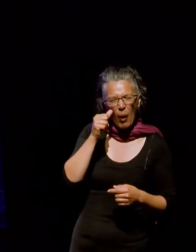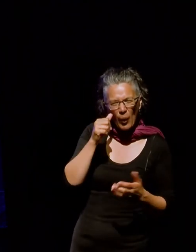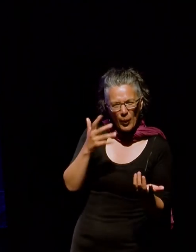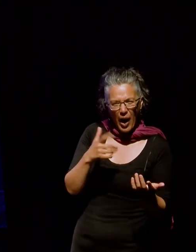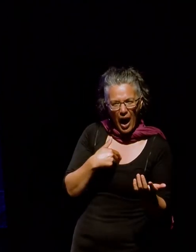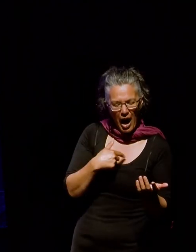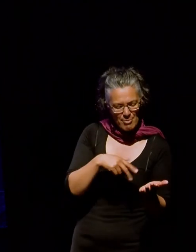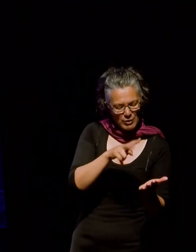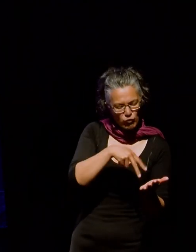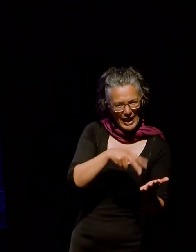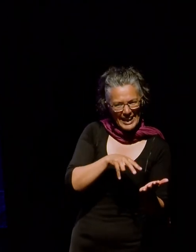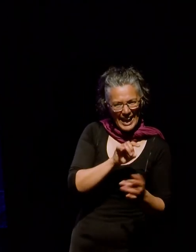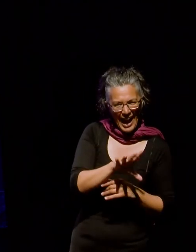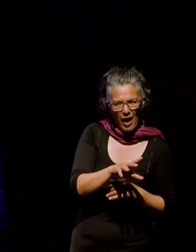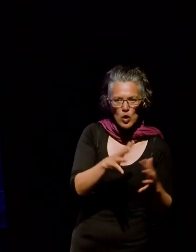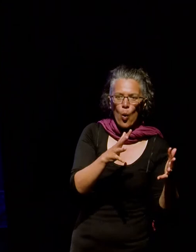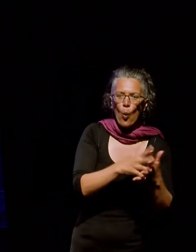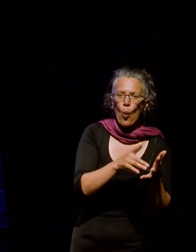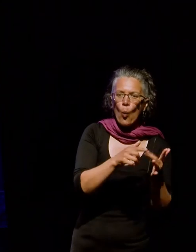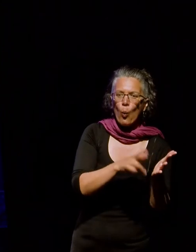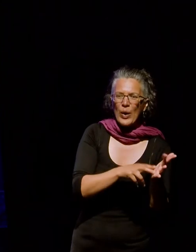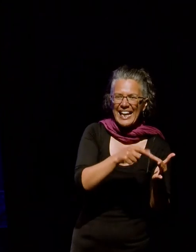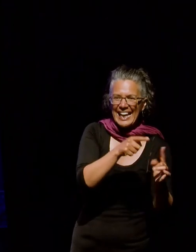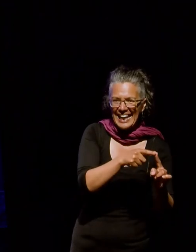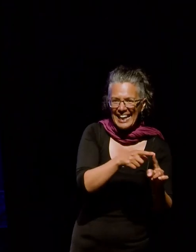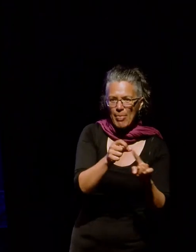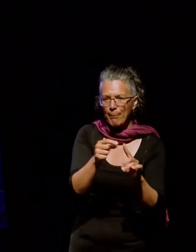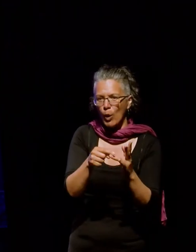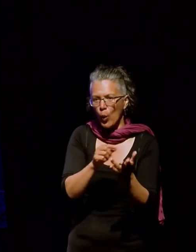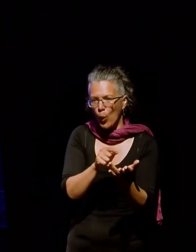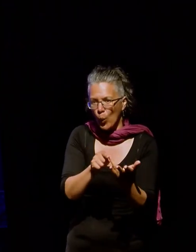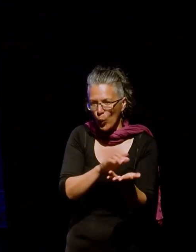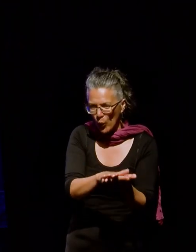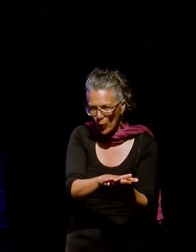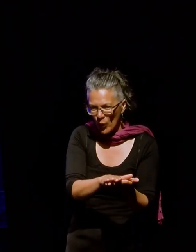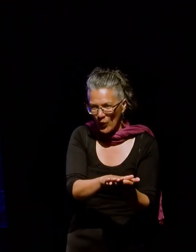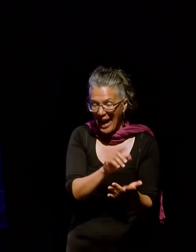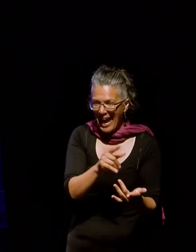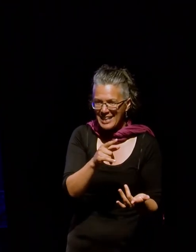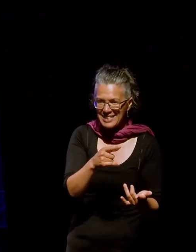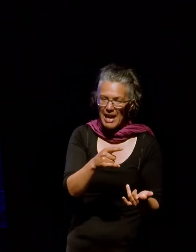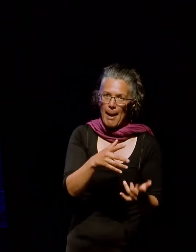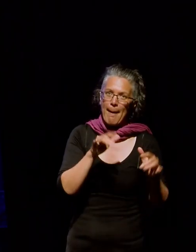been reading my kids. Winnie the Pooh was a bear of very little brain, and we were a museum of very little money.